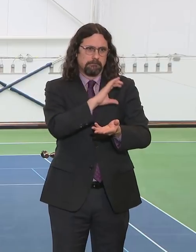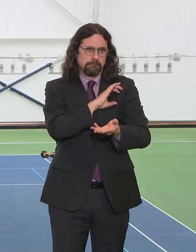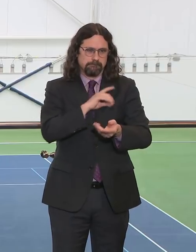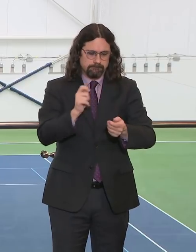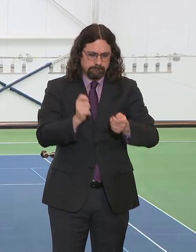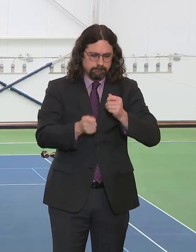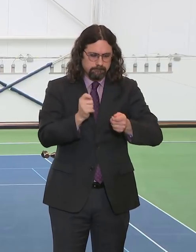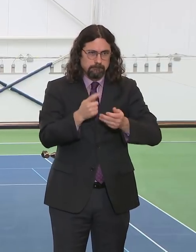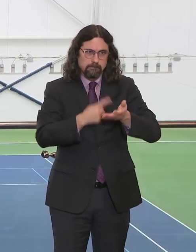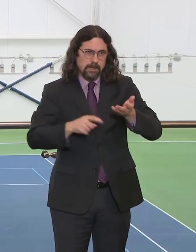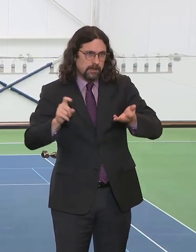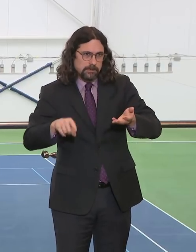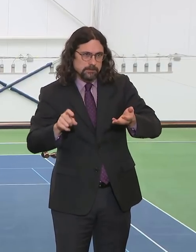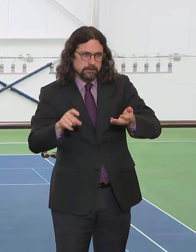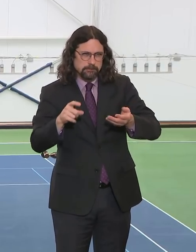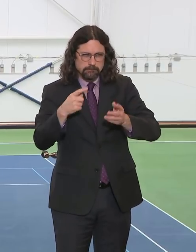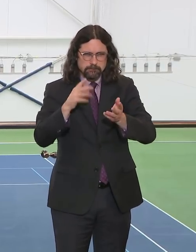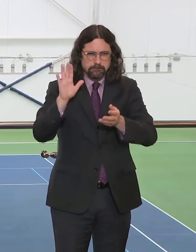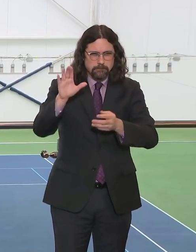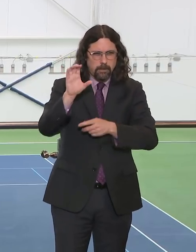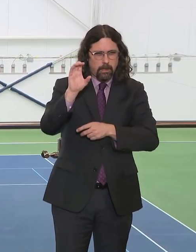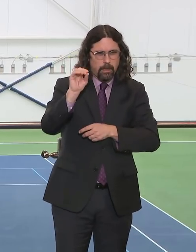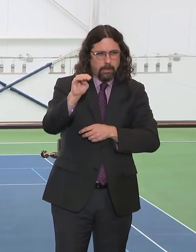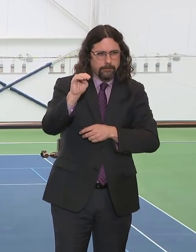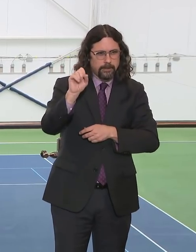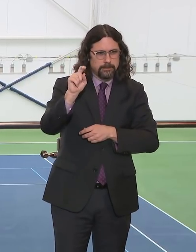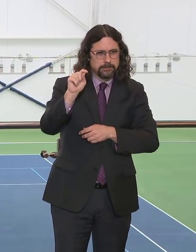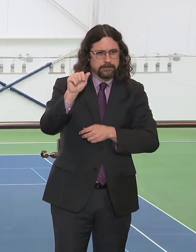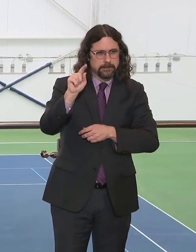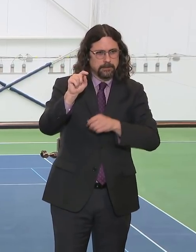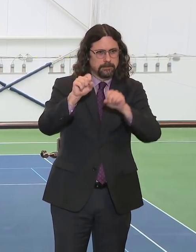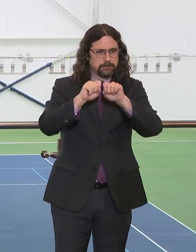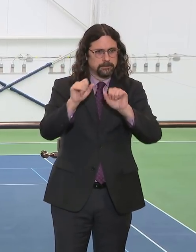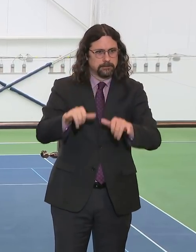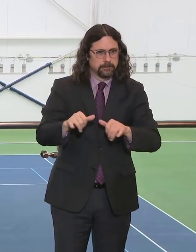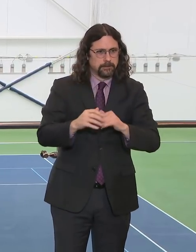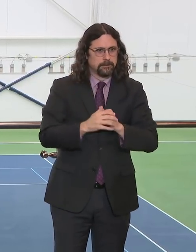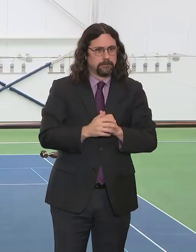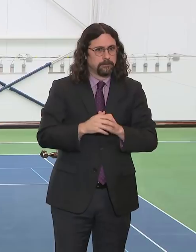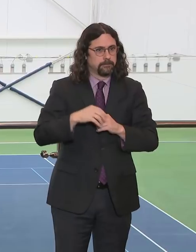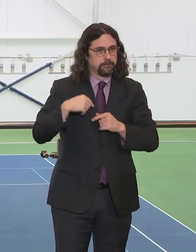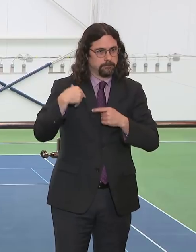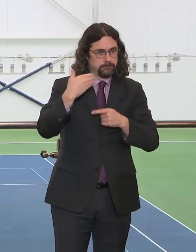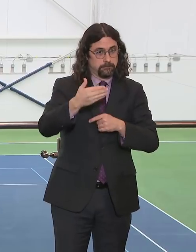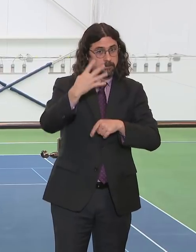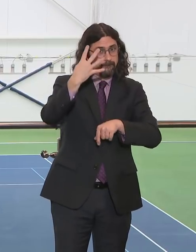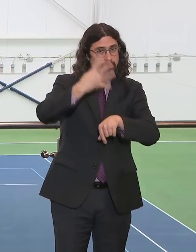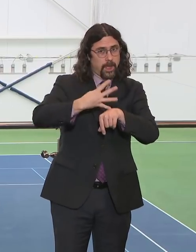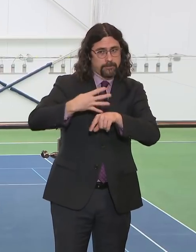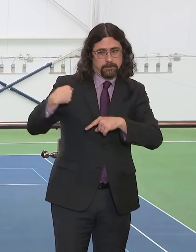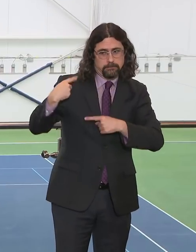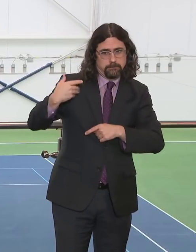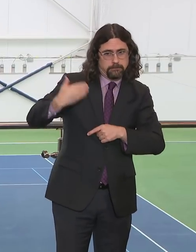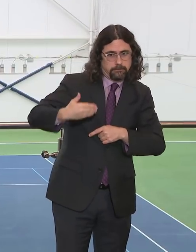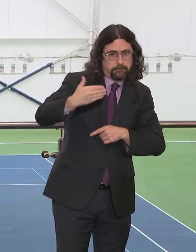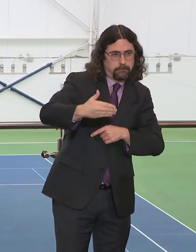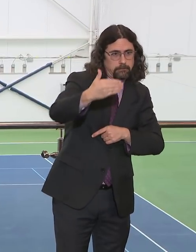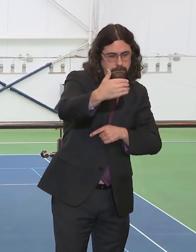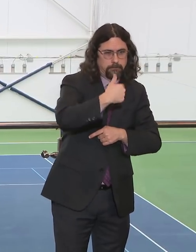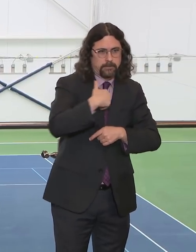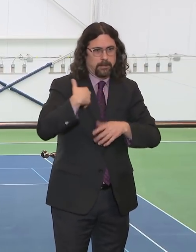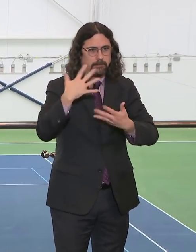ventilators to ensure they could save lives and also moved patients off to other places who could be.